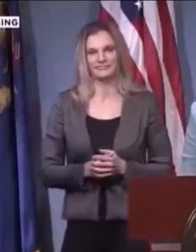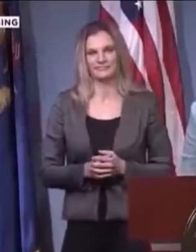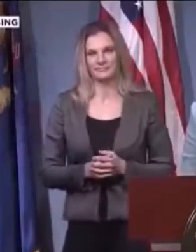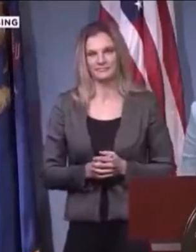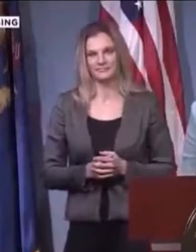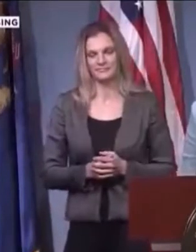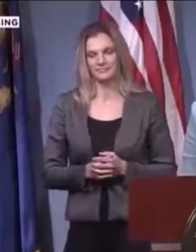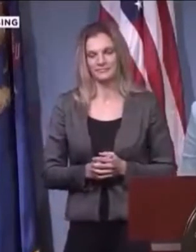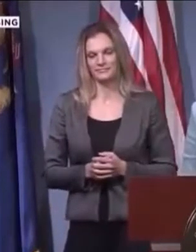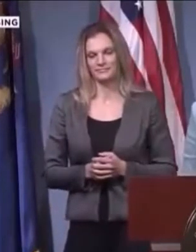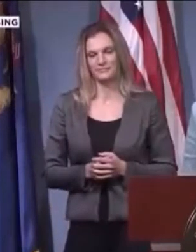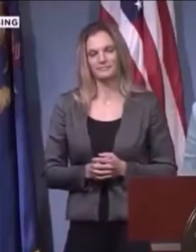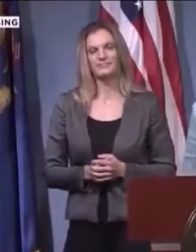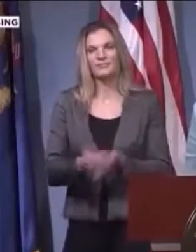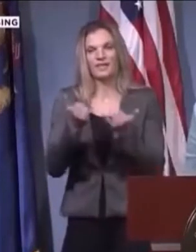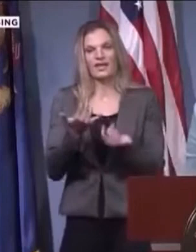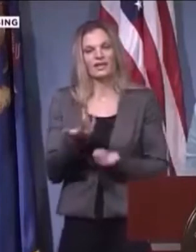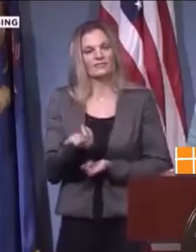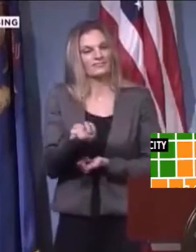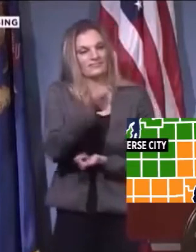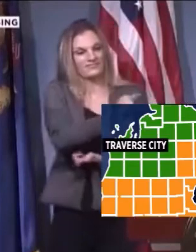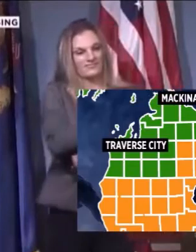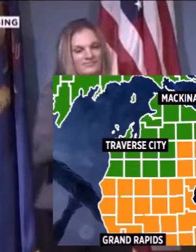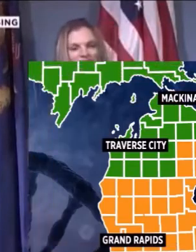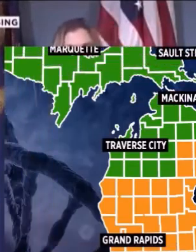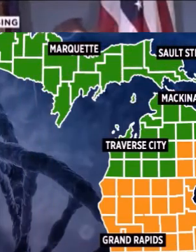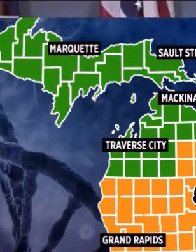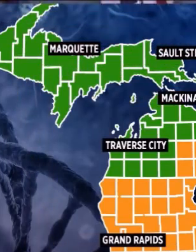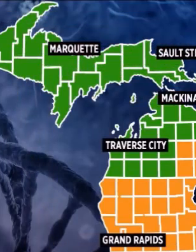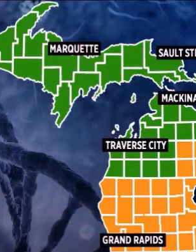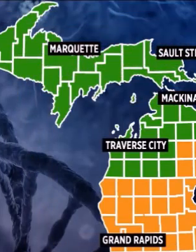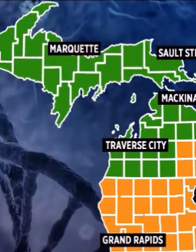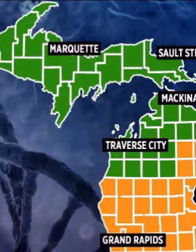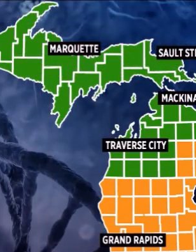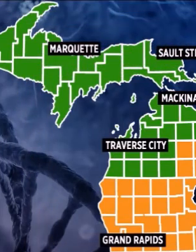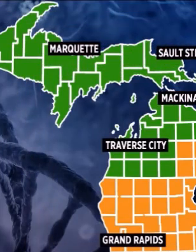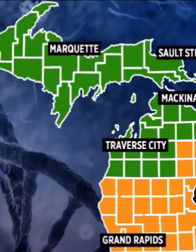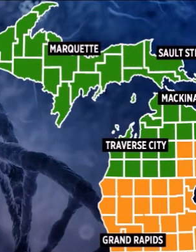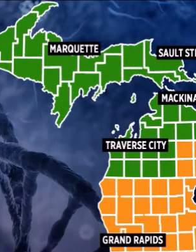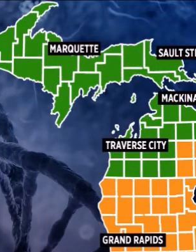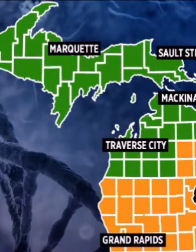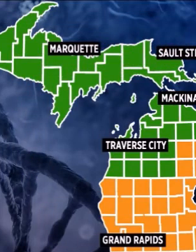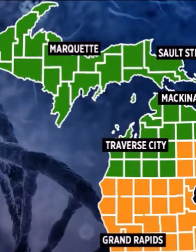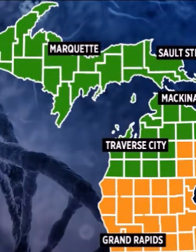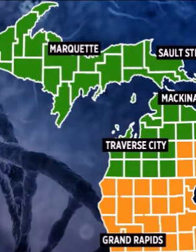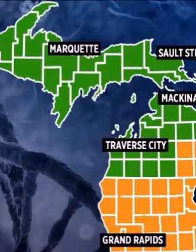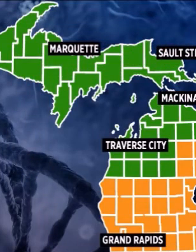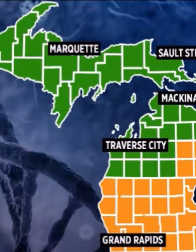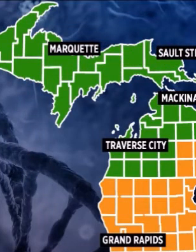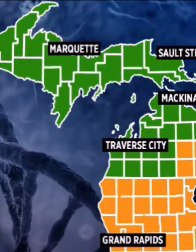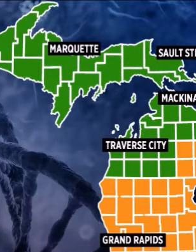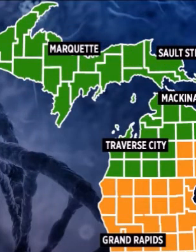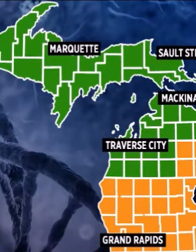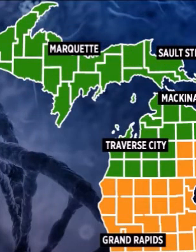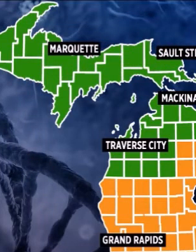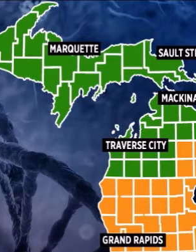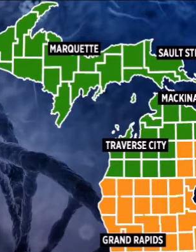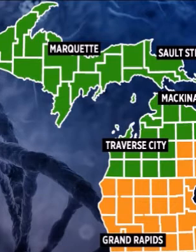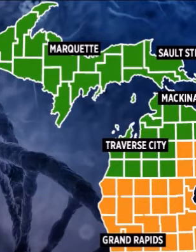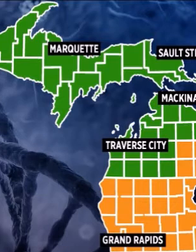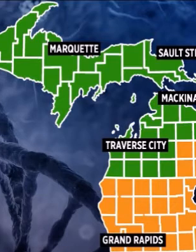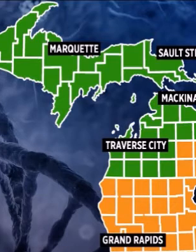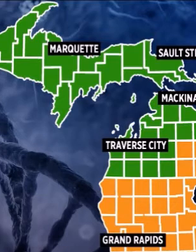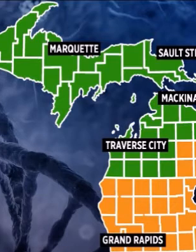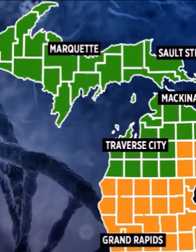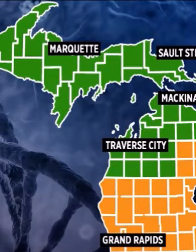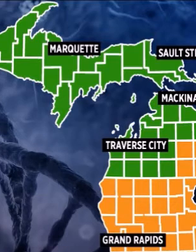And for me, when I don't wear a mask, it's not a political statement. When I make these videos criticizing the actions of the governor, it's not a political